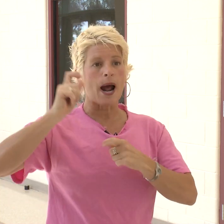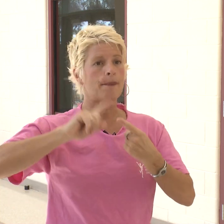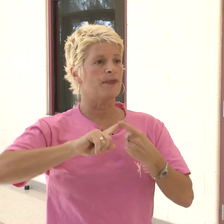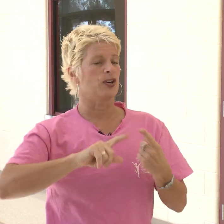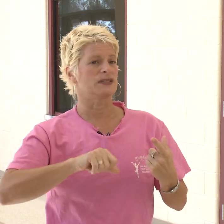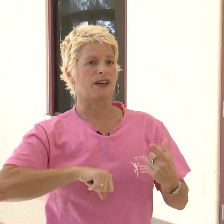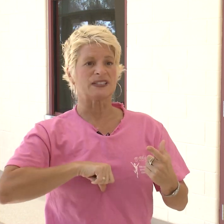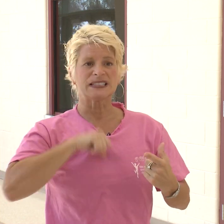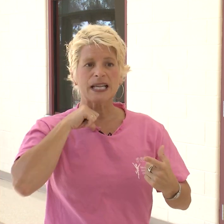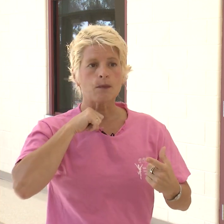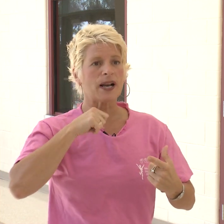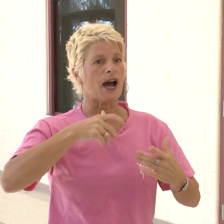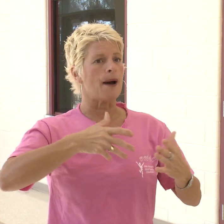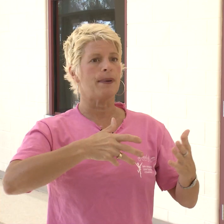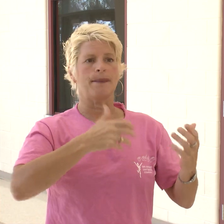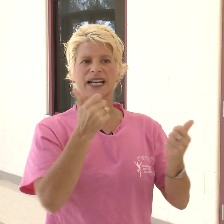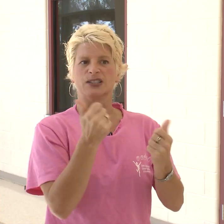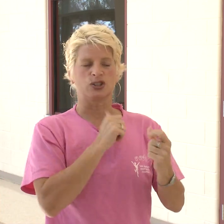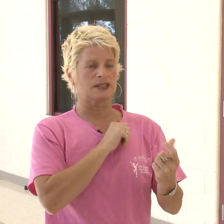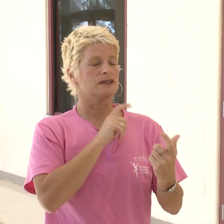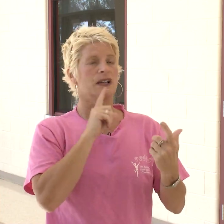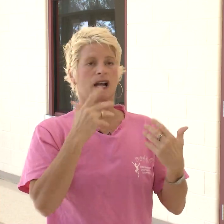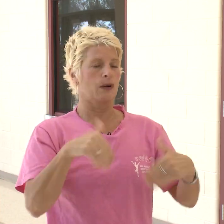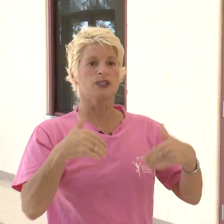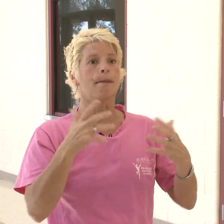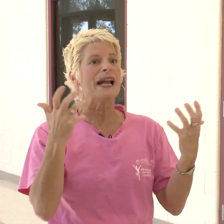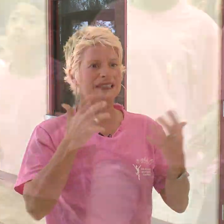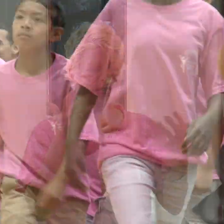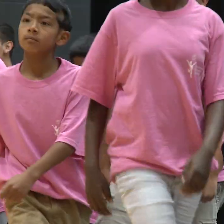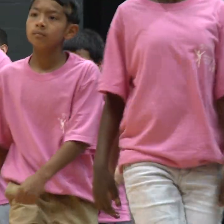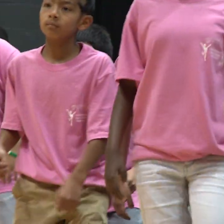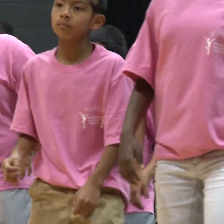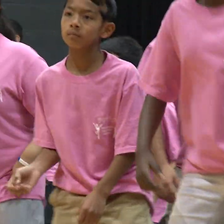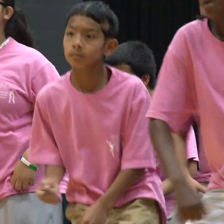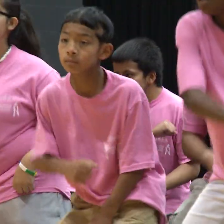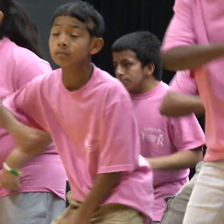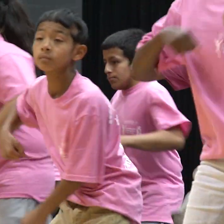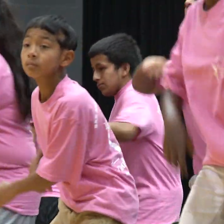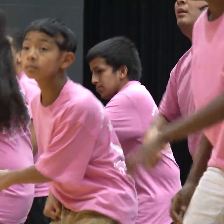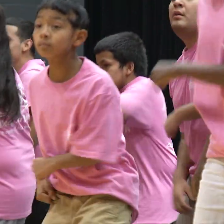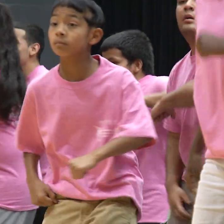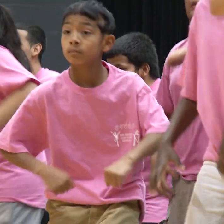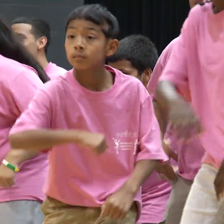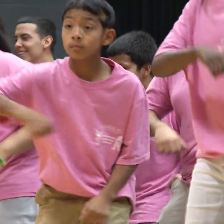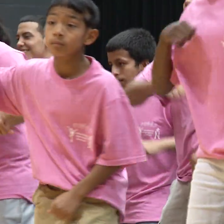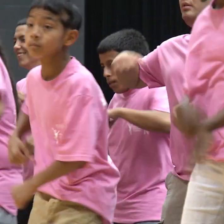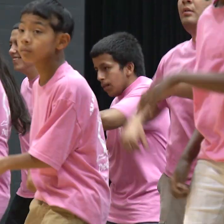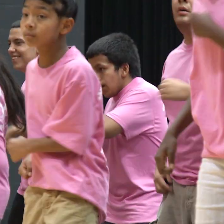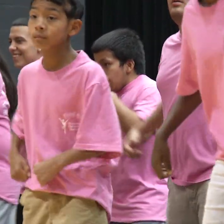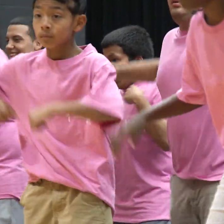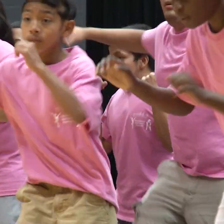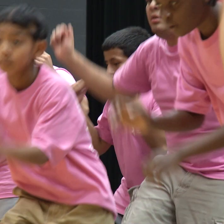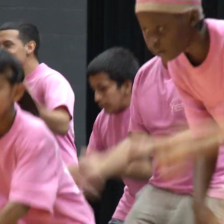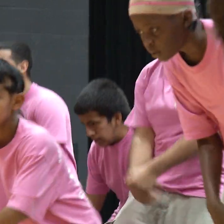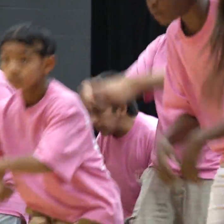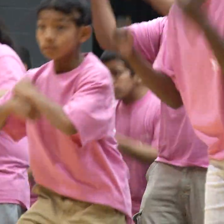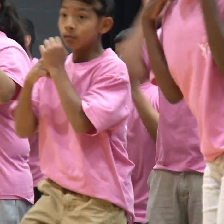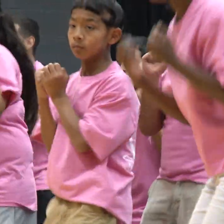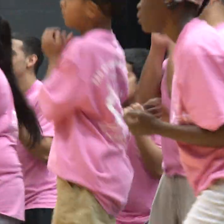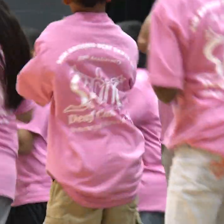up, the self-esteem went up. I mean, it's just amazing. do you think? Since the beginning, Northside has helped financially support the camp every